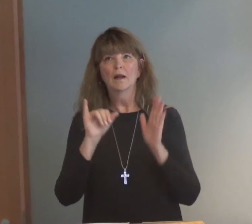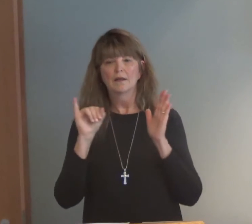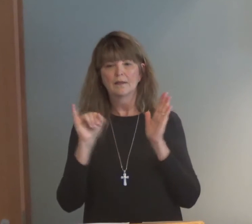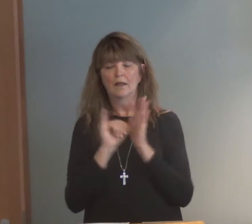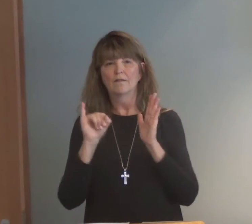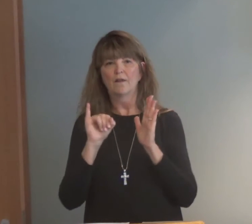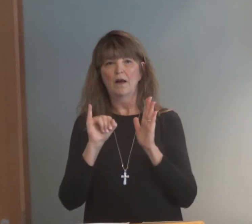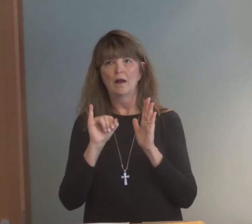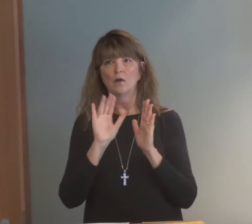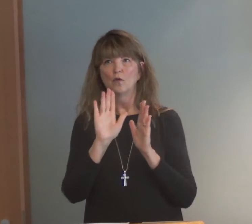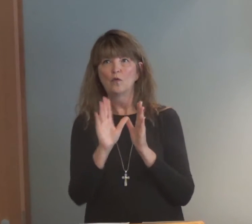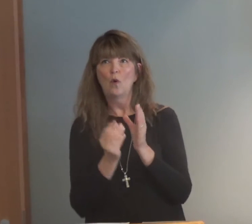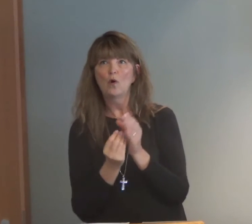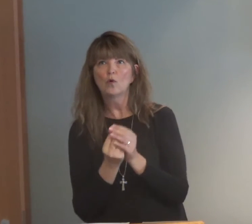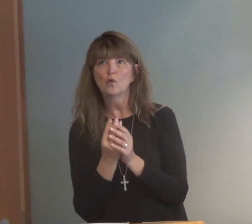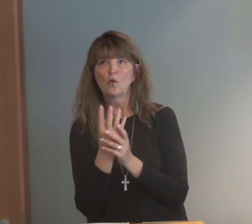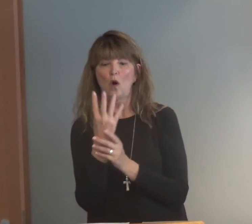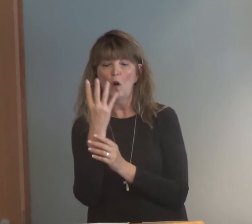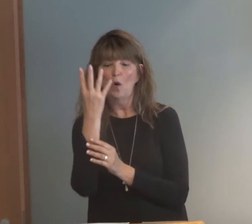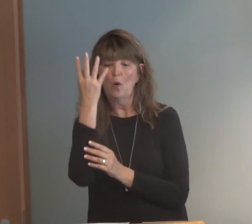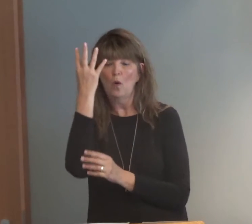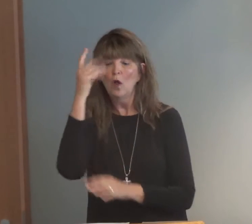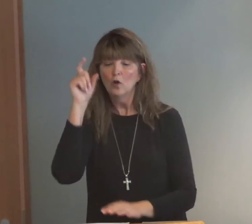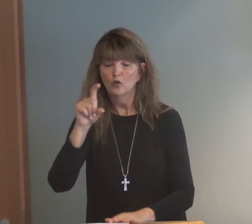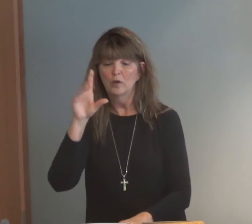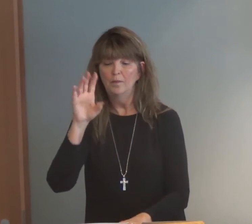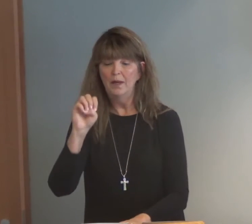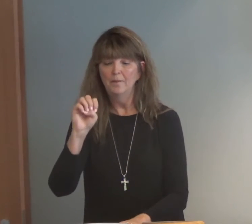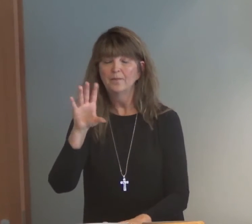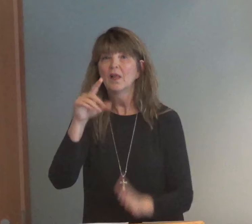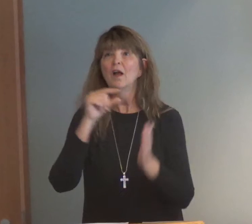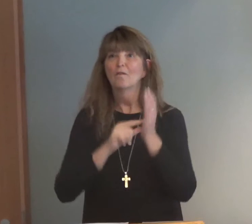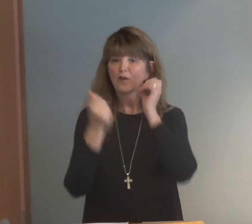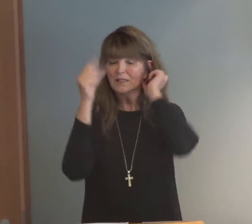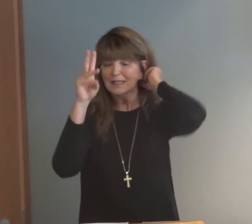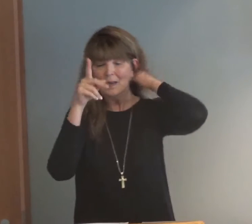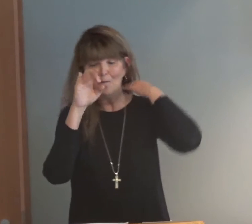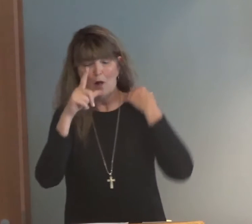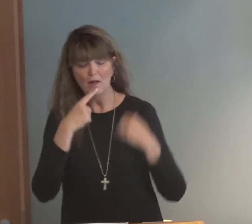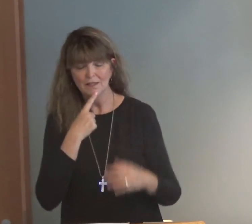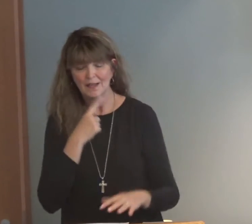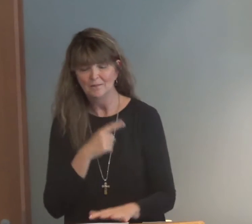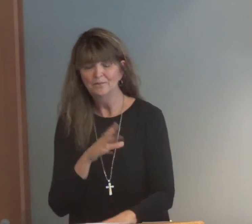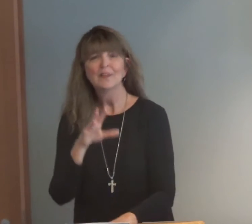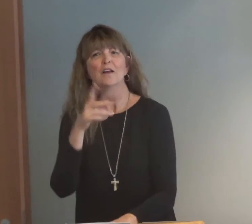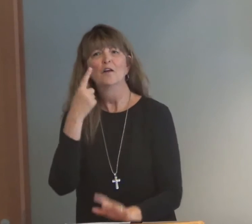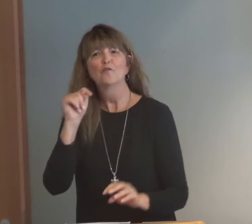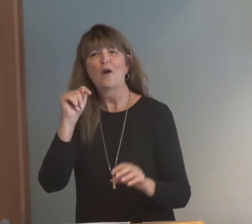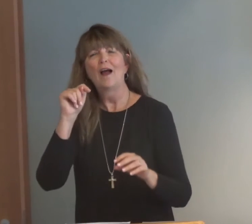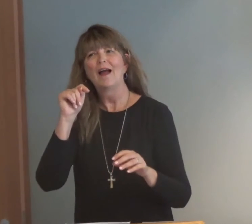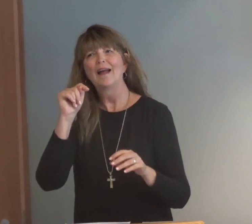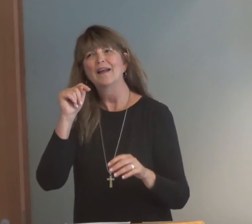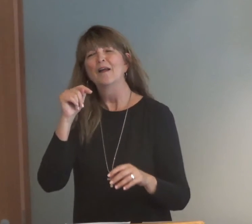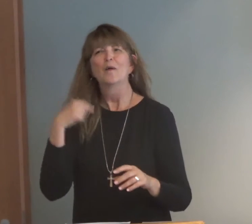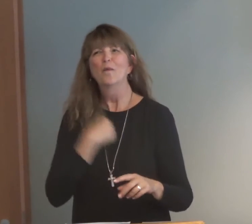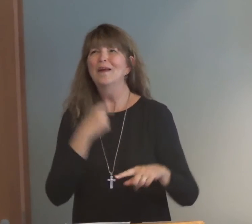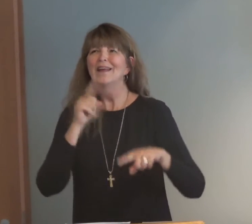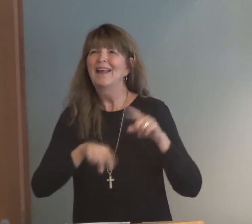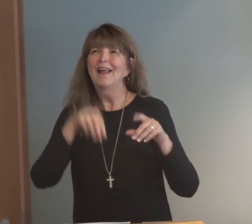to not fall into the trap of the old nature. As you spiritually grow, it will become easier. In verse 16, Paul says,